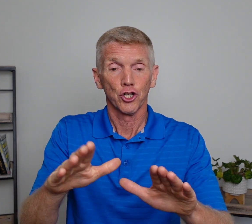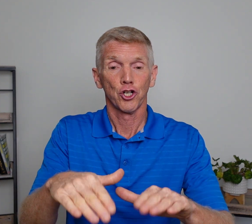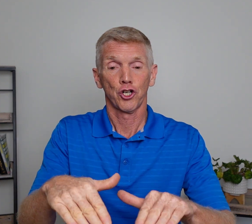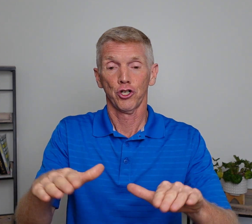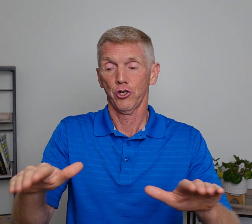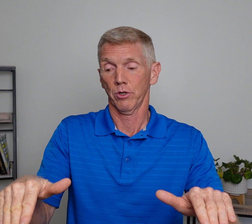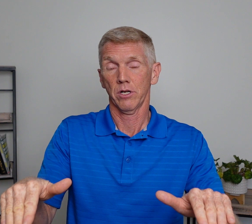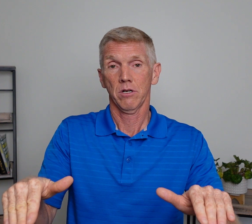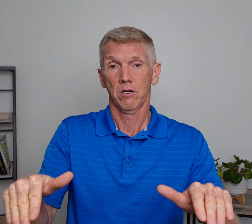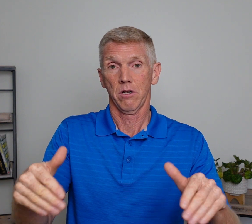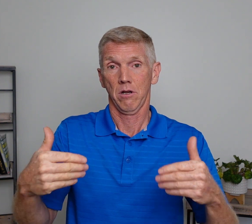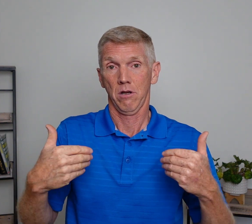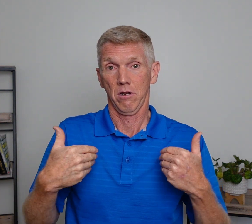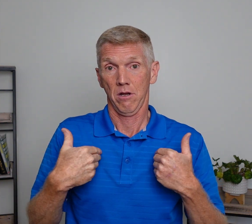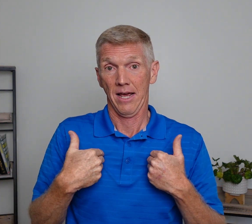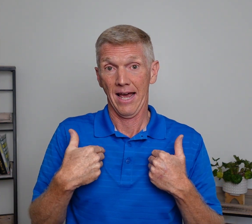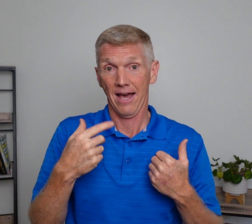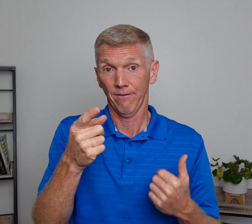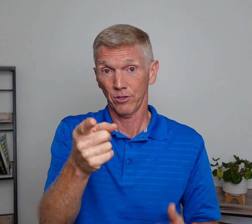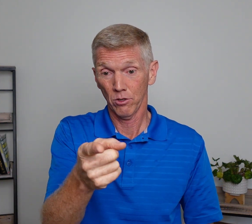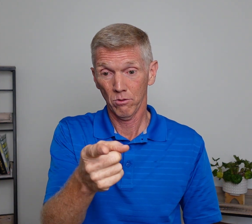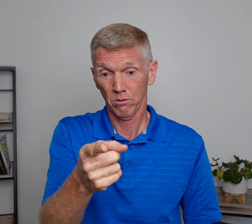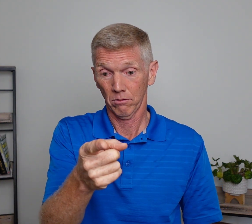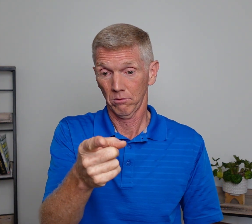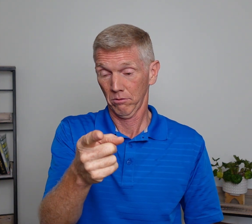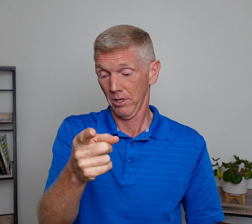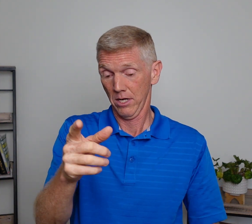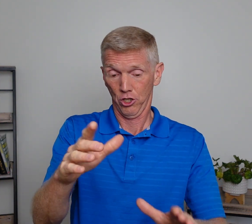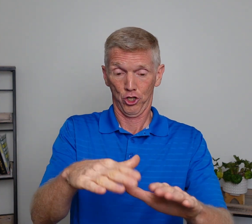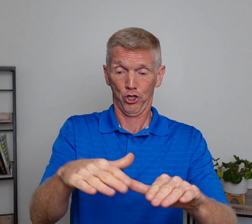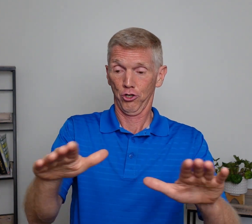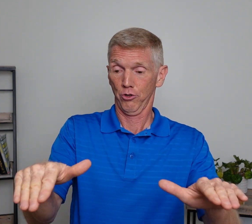Children, have you? Okay? Children,